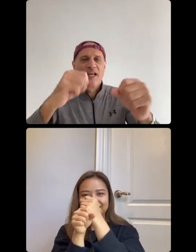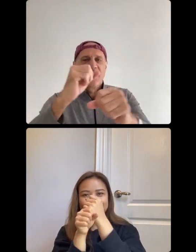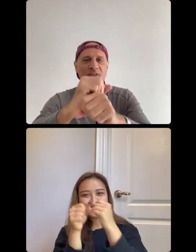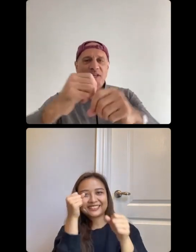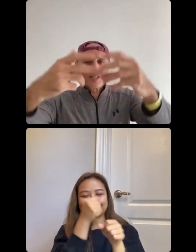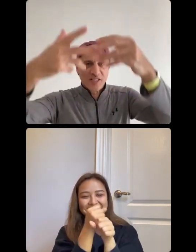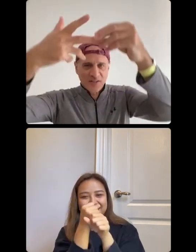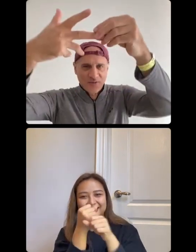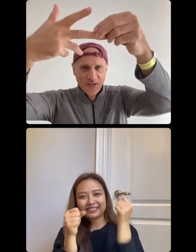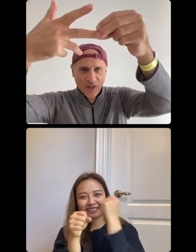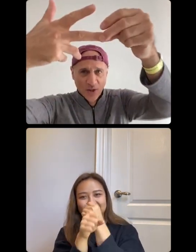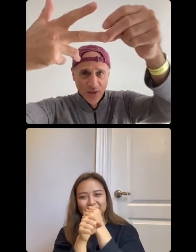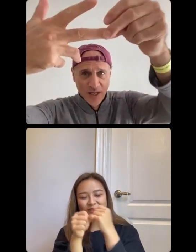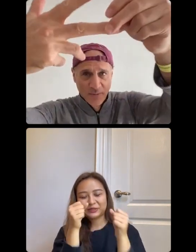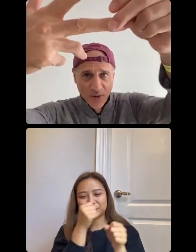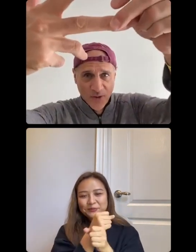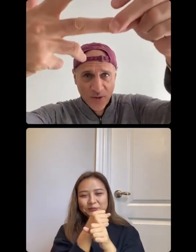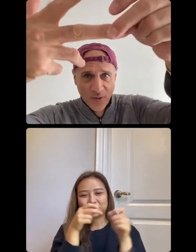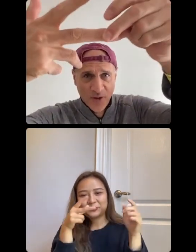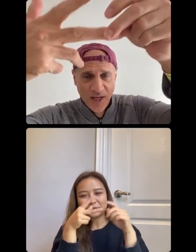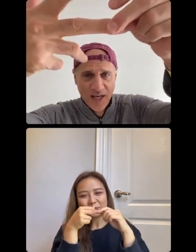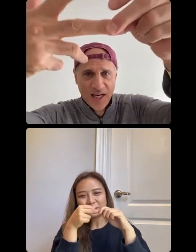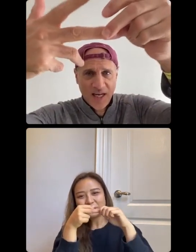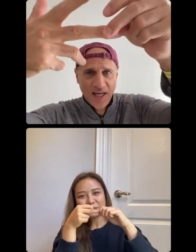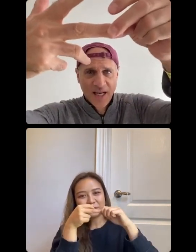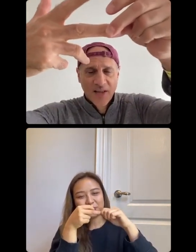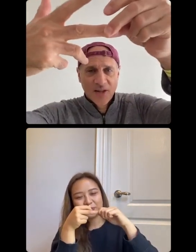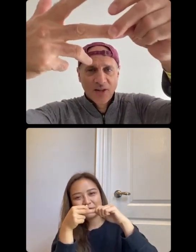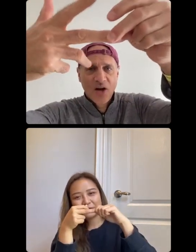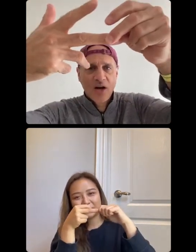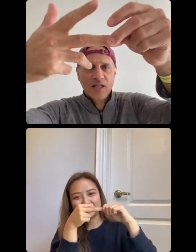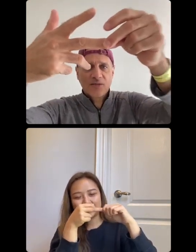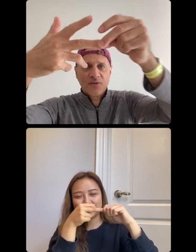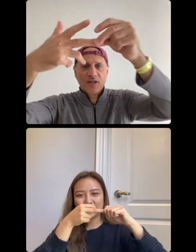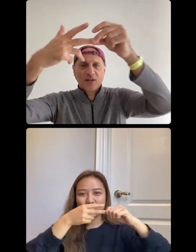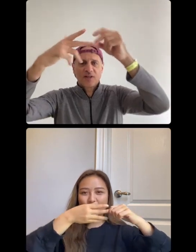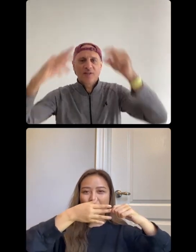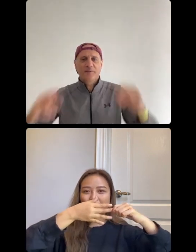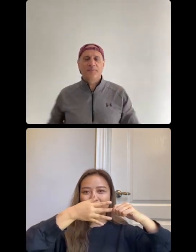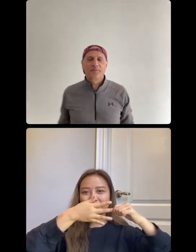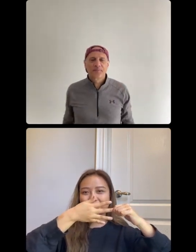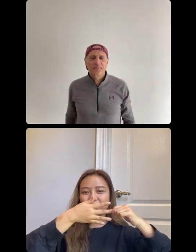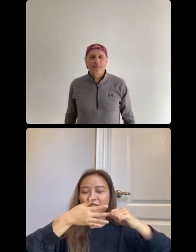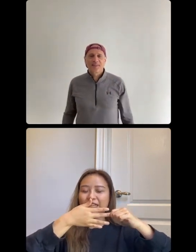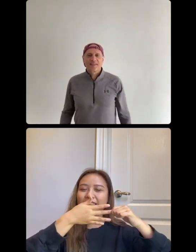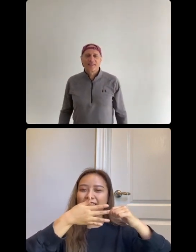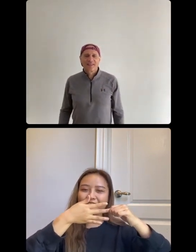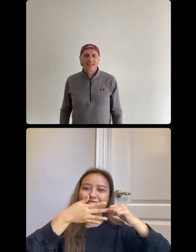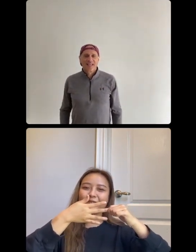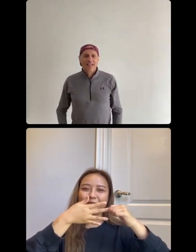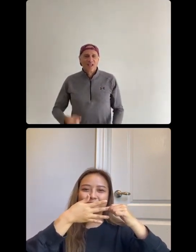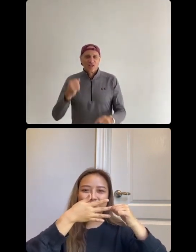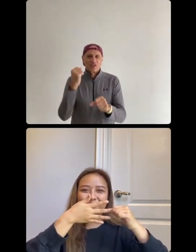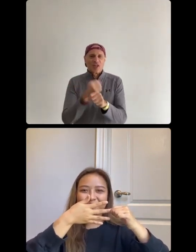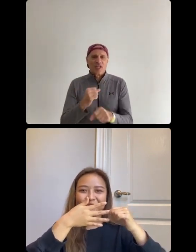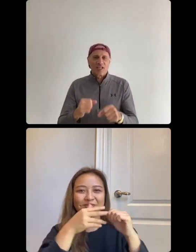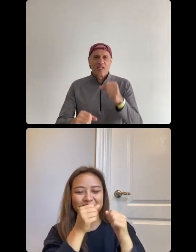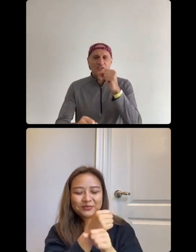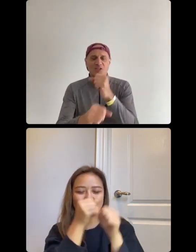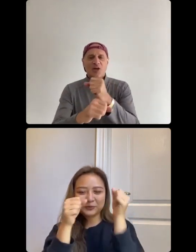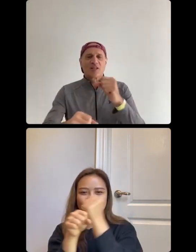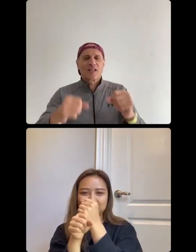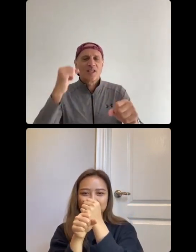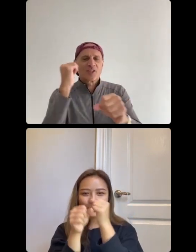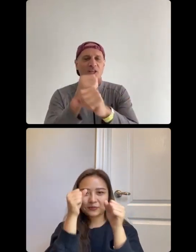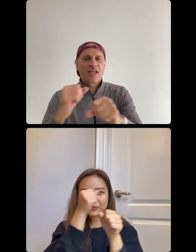stonk. This is finger number three. The longest finger. You can see. Stink,